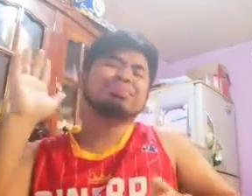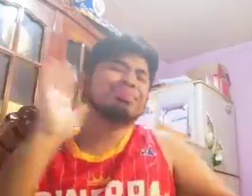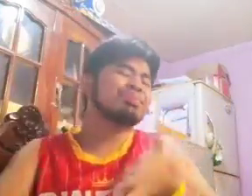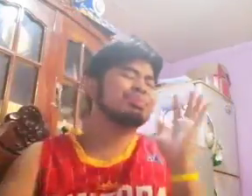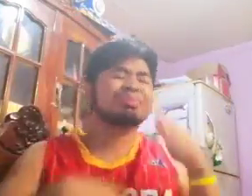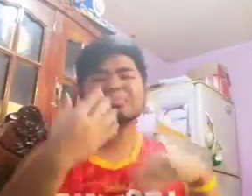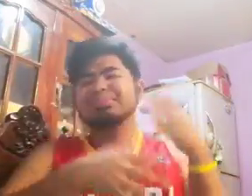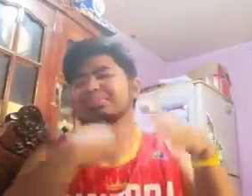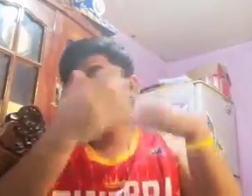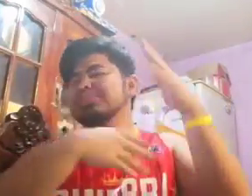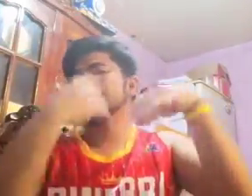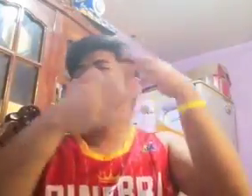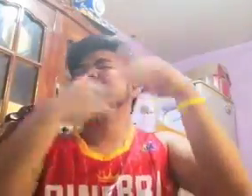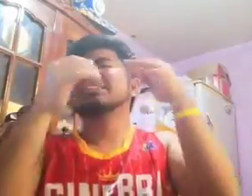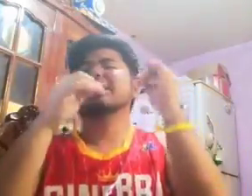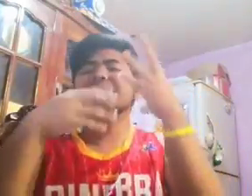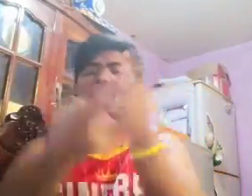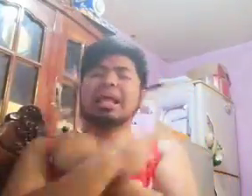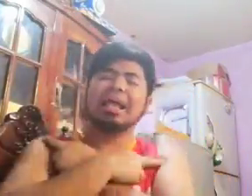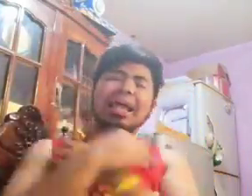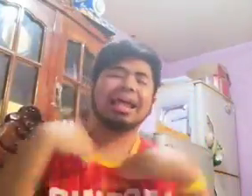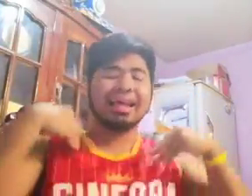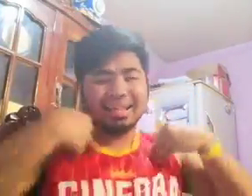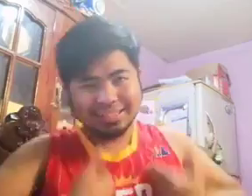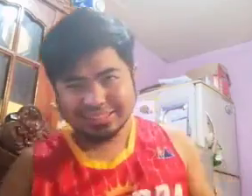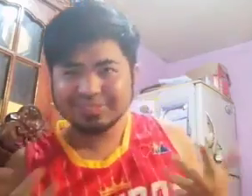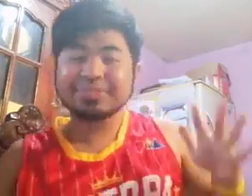Matthew Stafford, University of Georgia. Here we go.